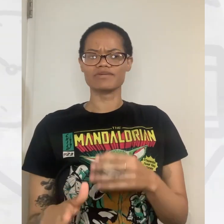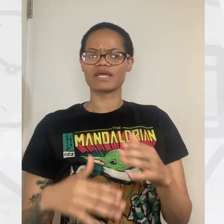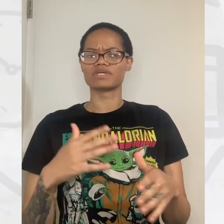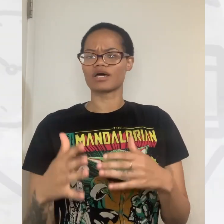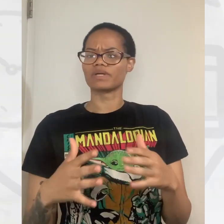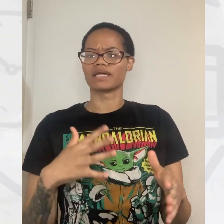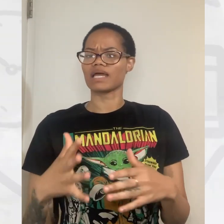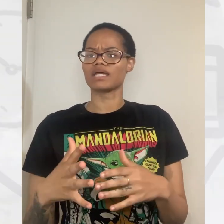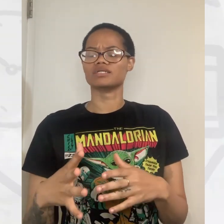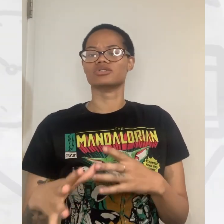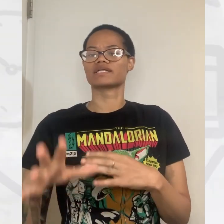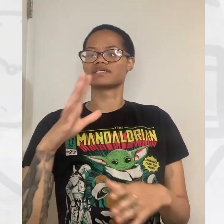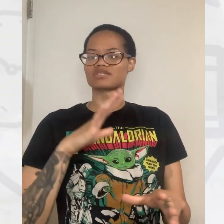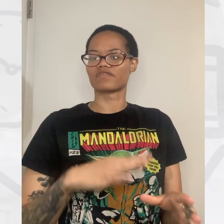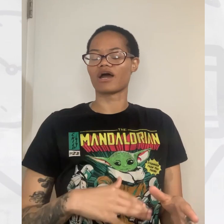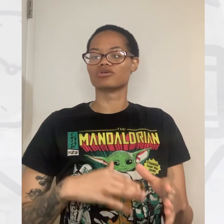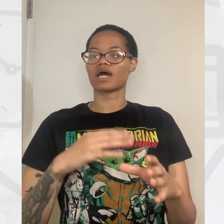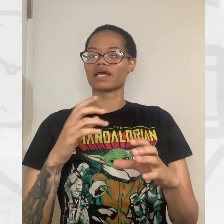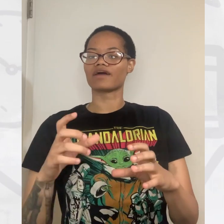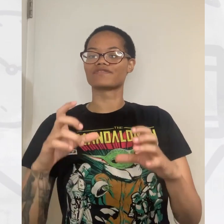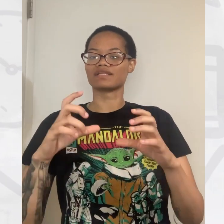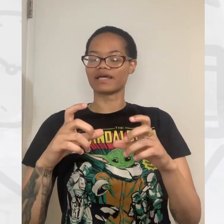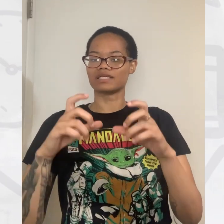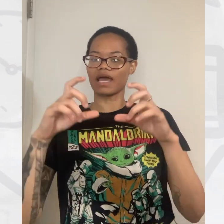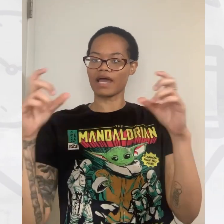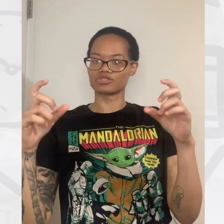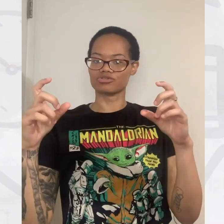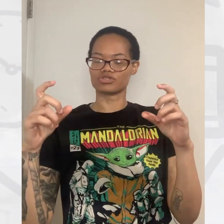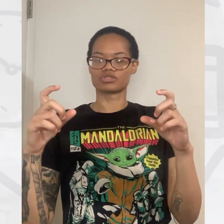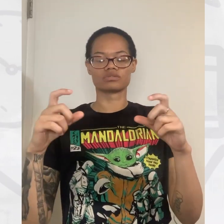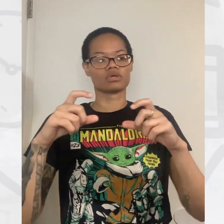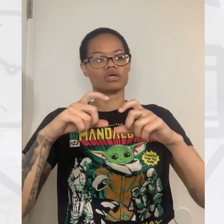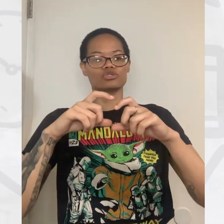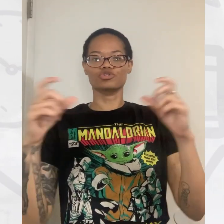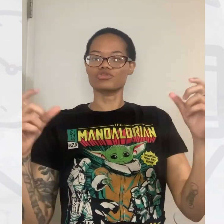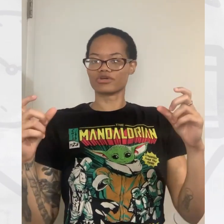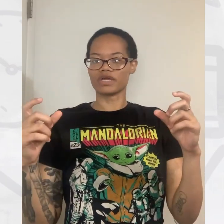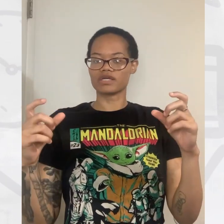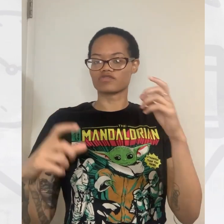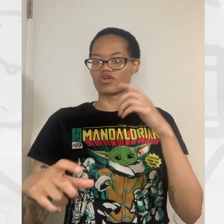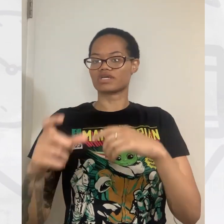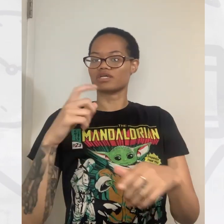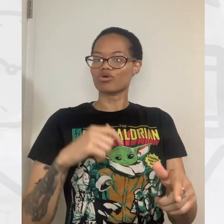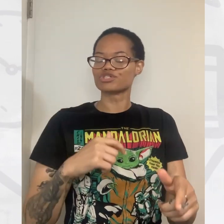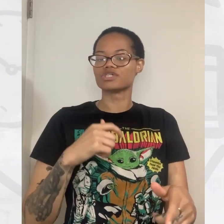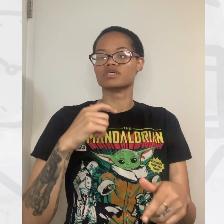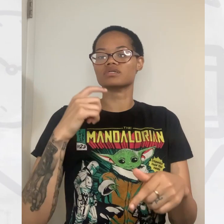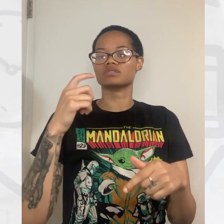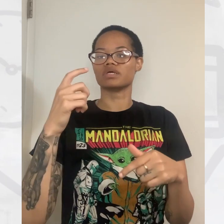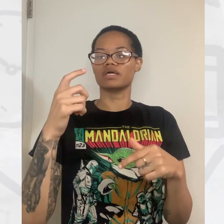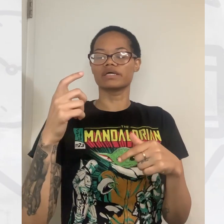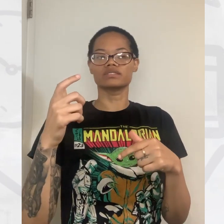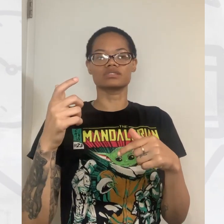And he was able to tell me like, hey, you gotta take this stuff out. You kind of have to let the actors do their thing as far as like emotion.